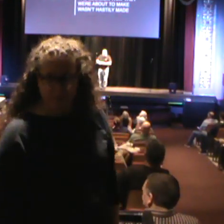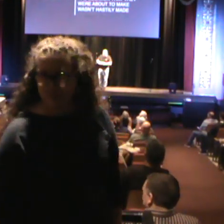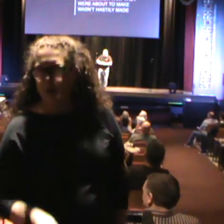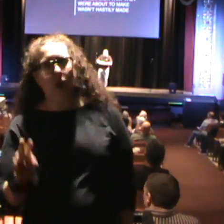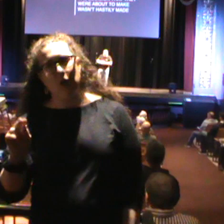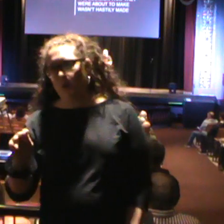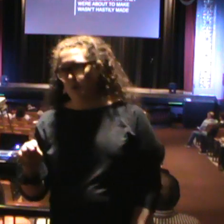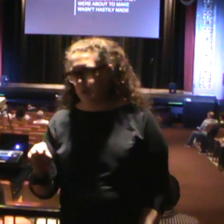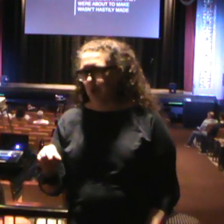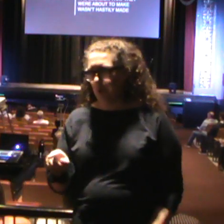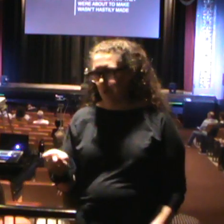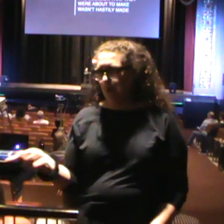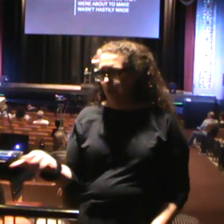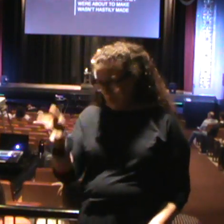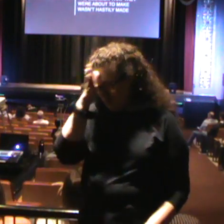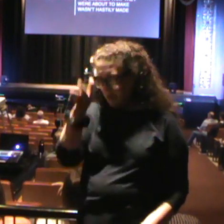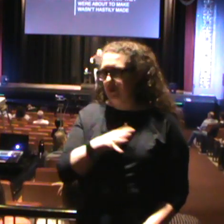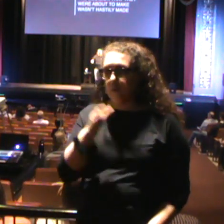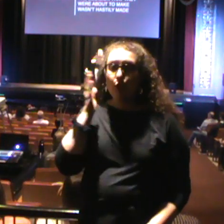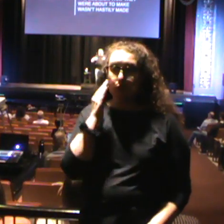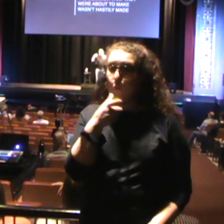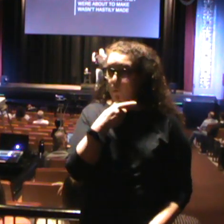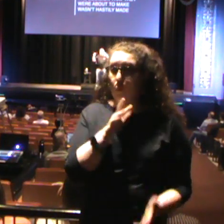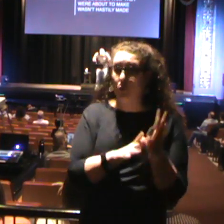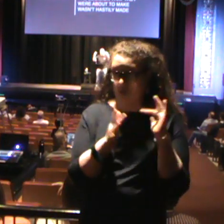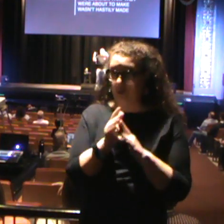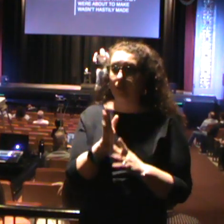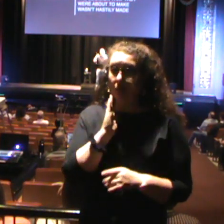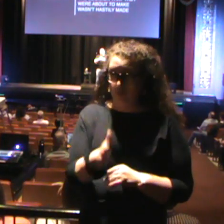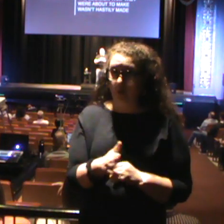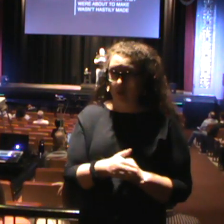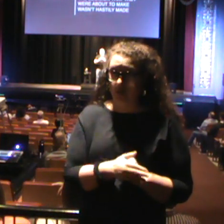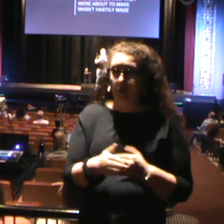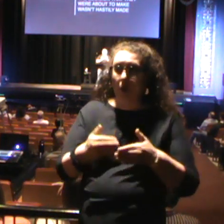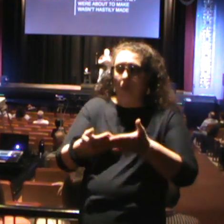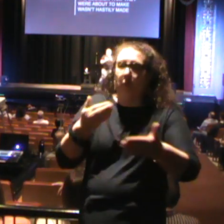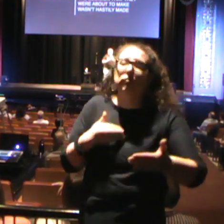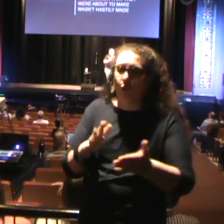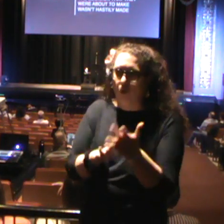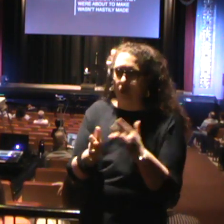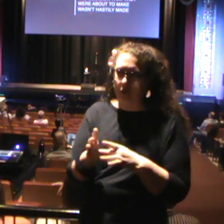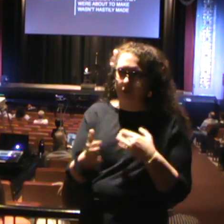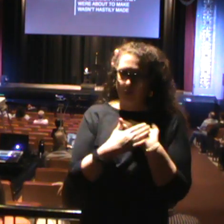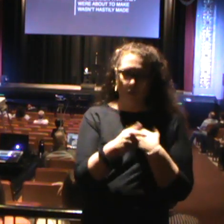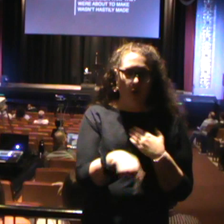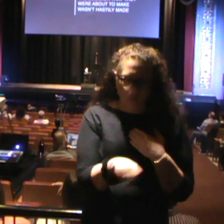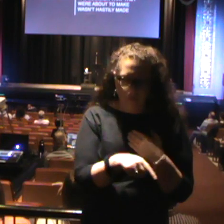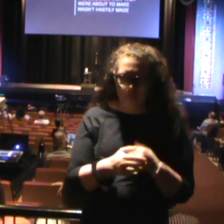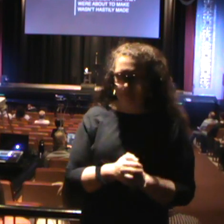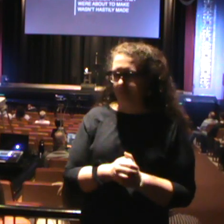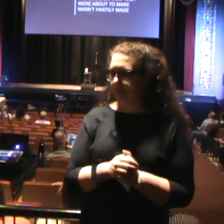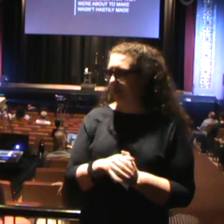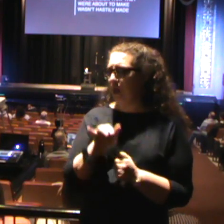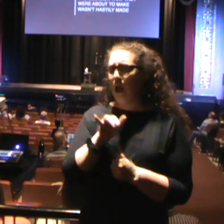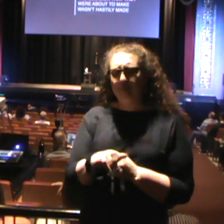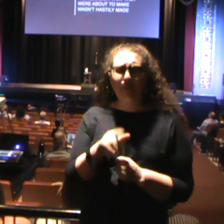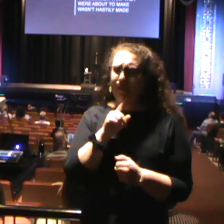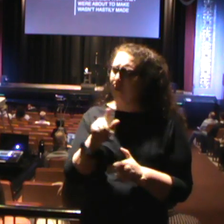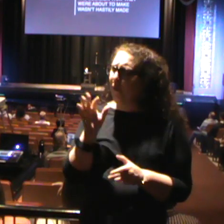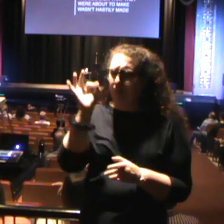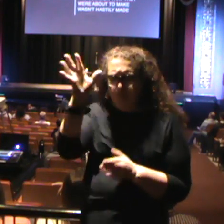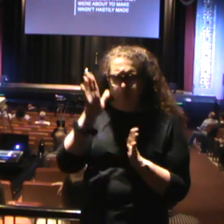who Jesus was before the call. They had the background of him. Now, some commentators, they'll get into the,